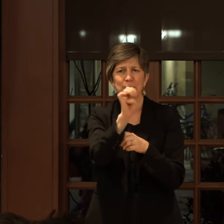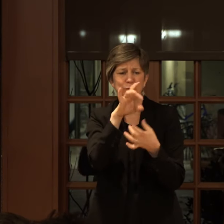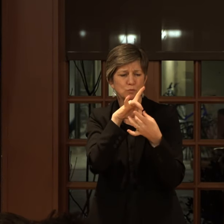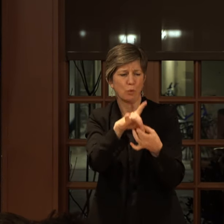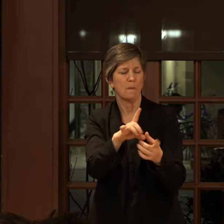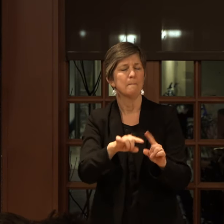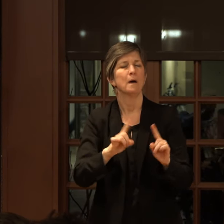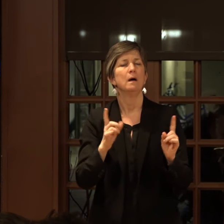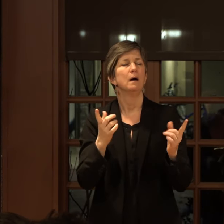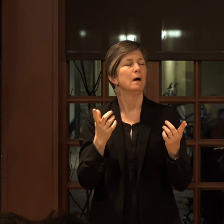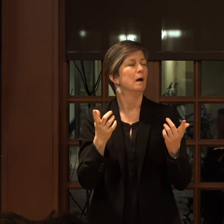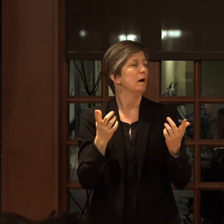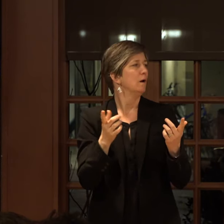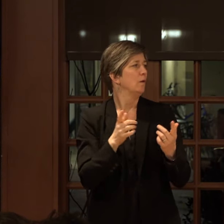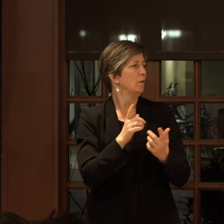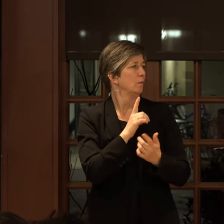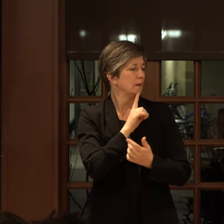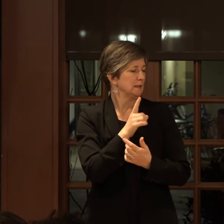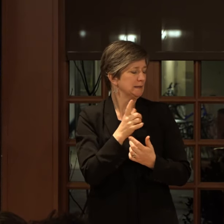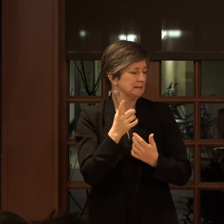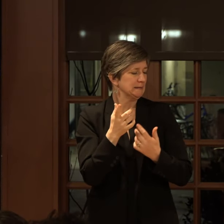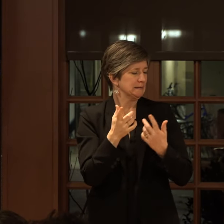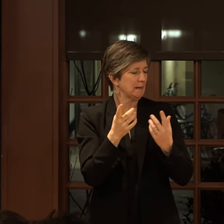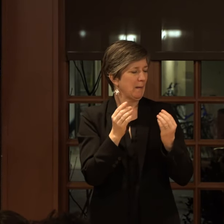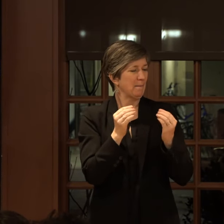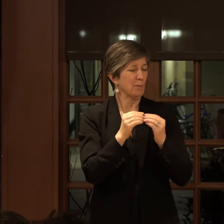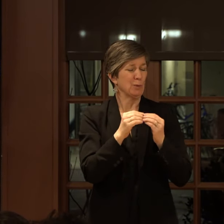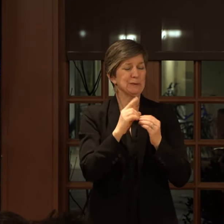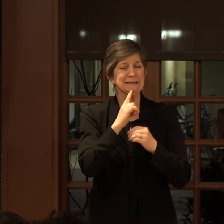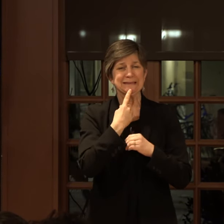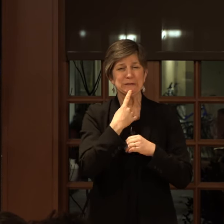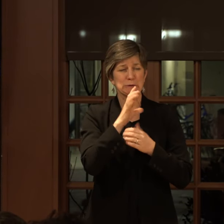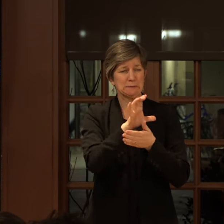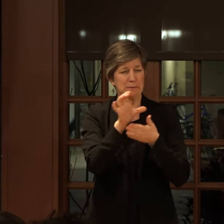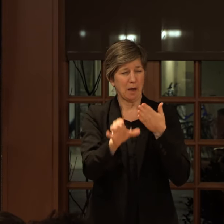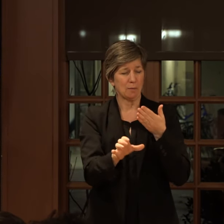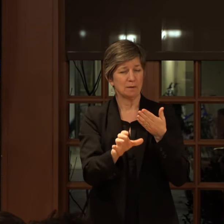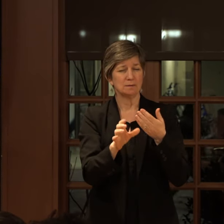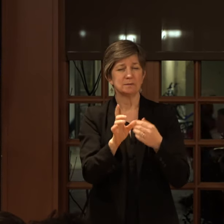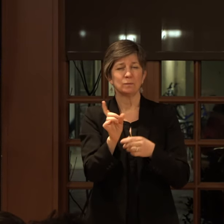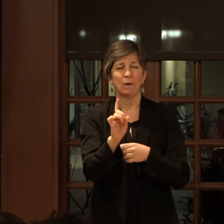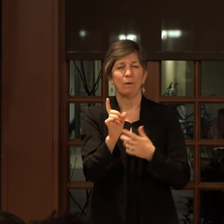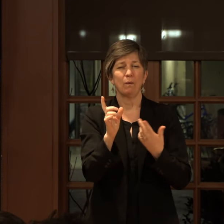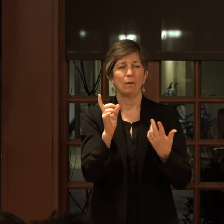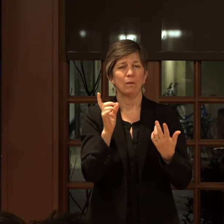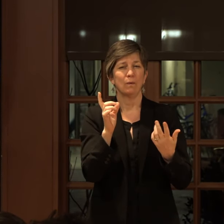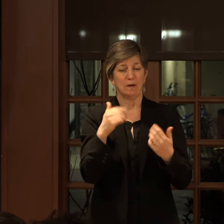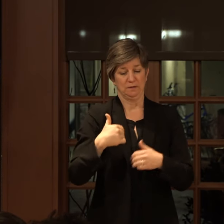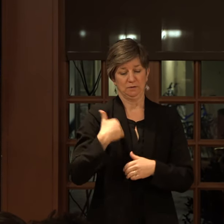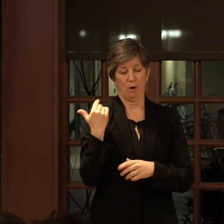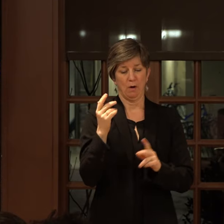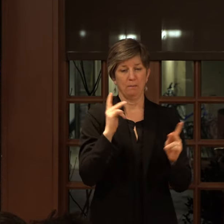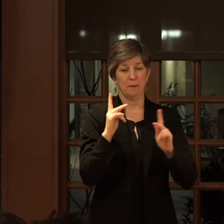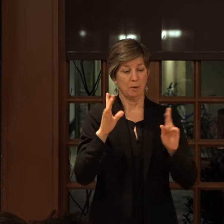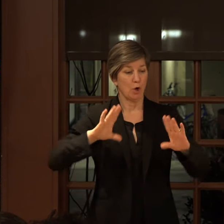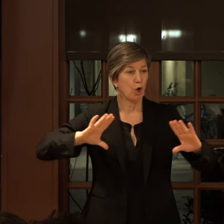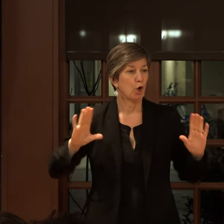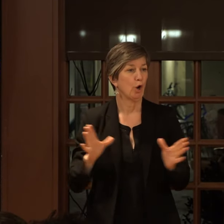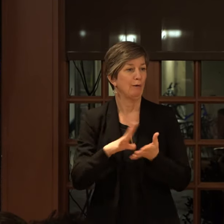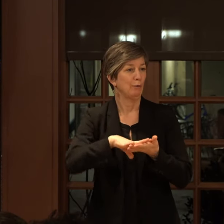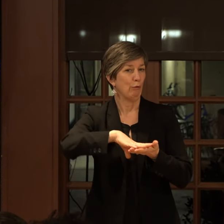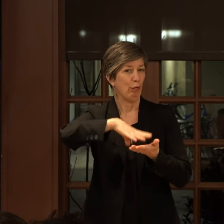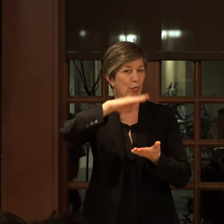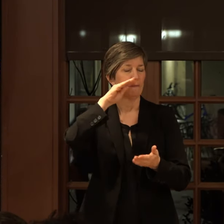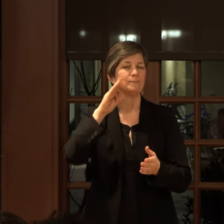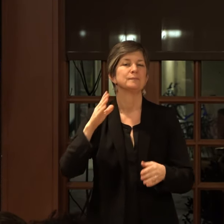What I think is of more dire consequence maybe is the port where young folks are encouraged to learn